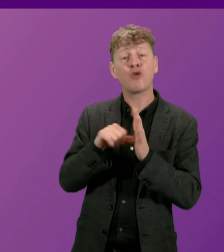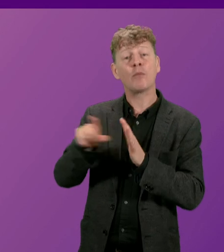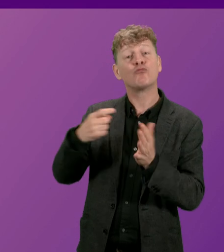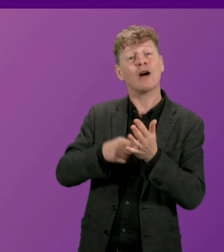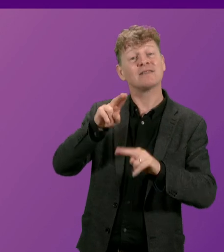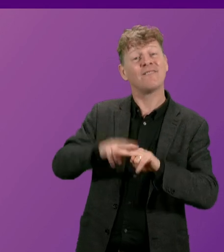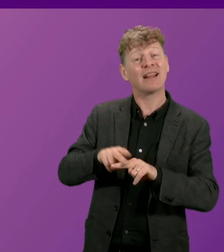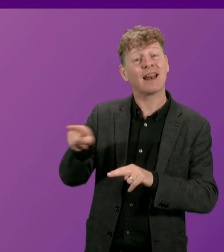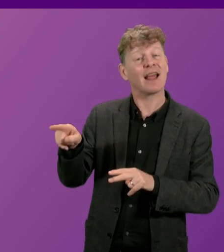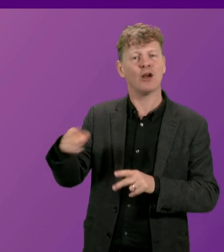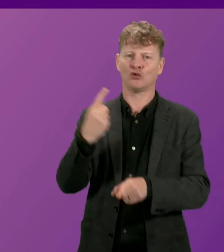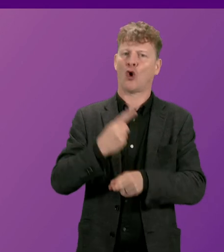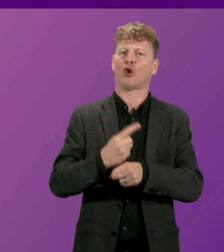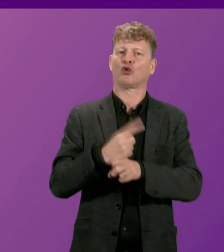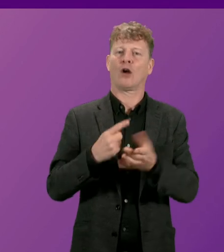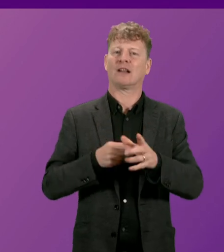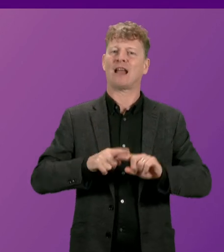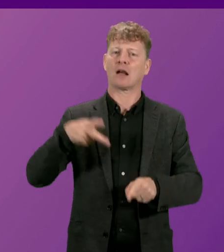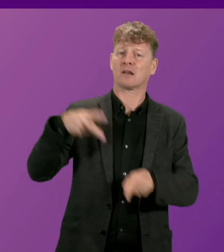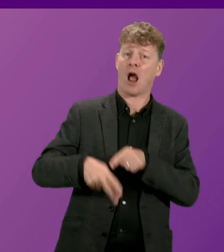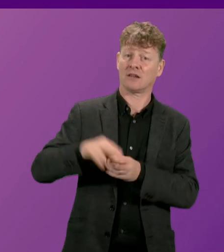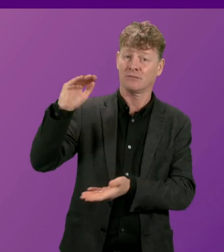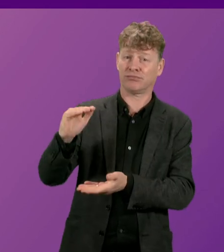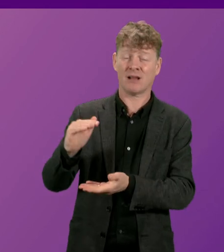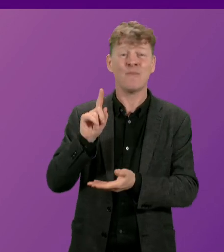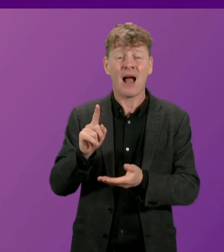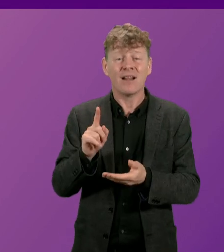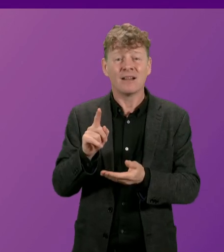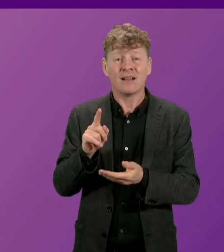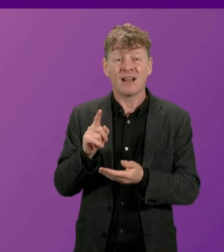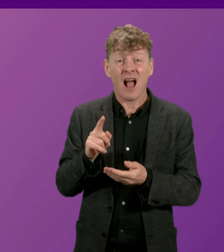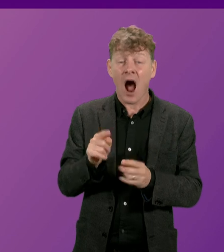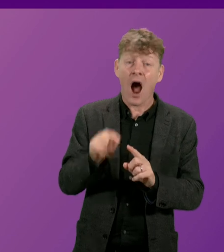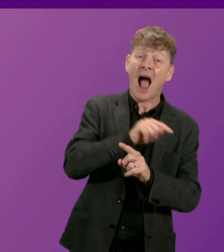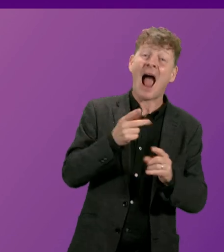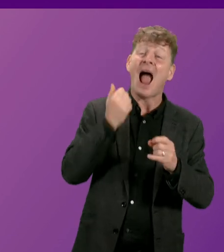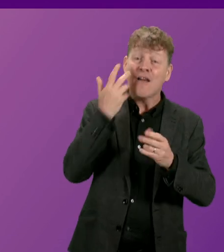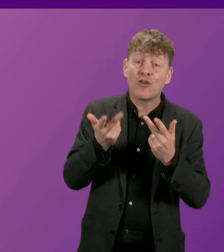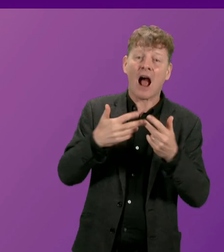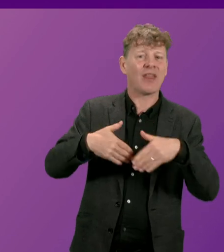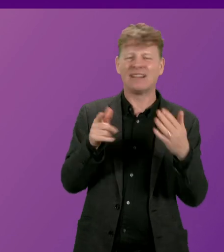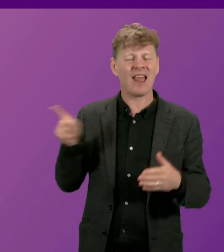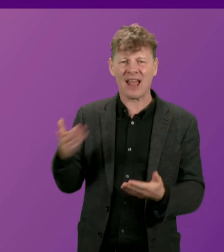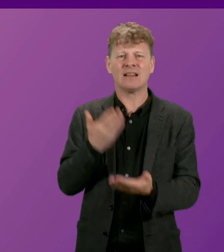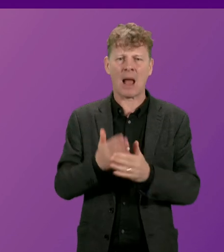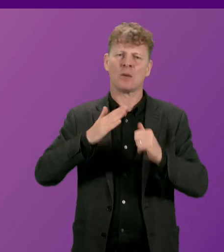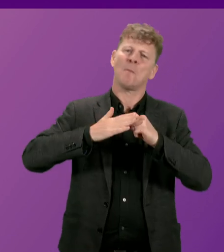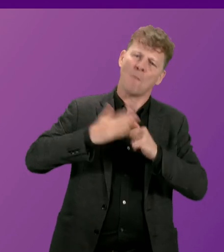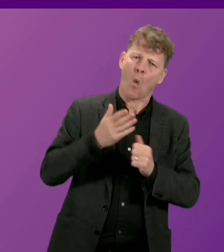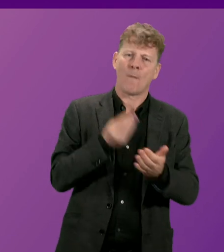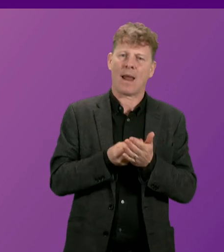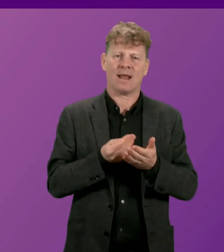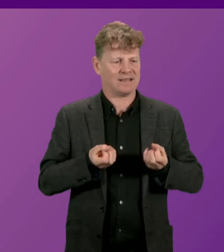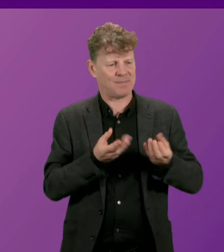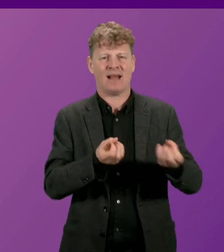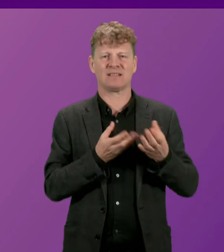today talking about tax cuts. Every other day of the week the Tories are here demanding we spend more money on different aspects of the